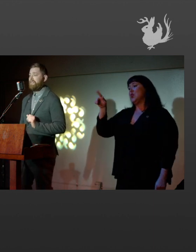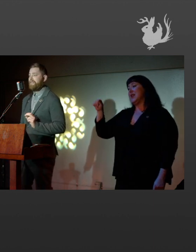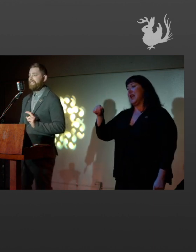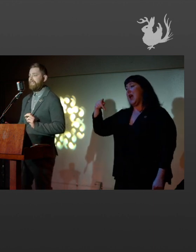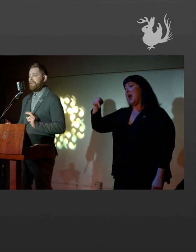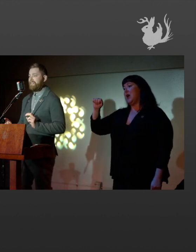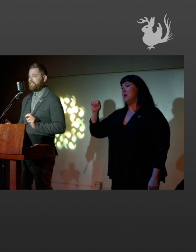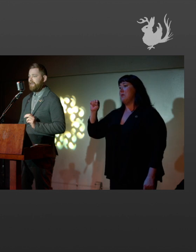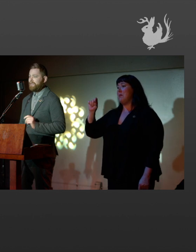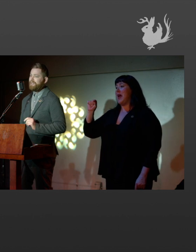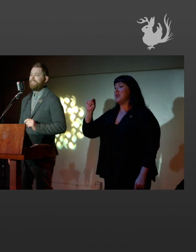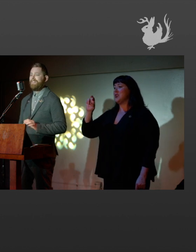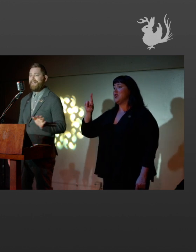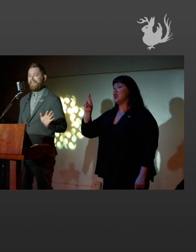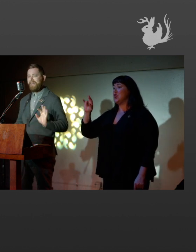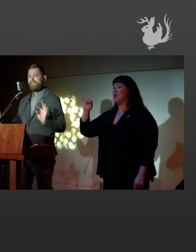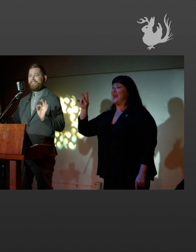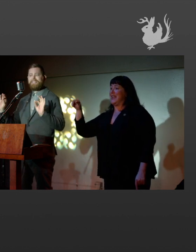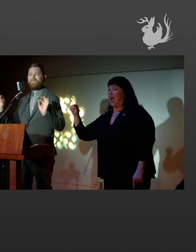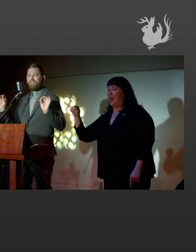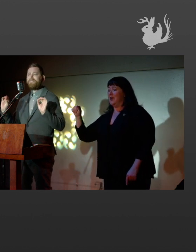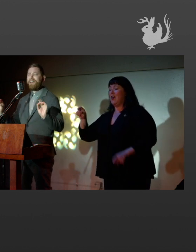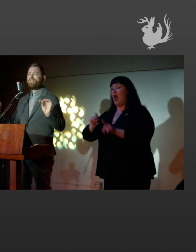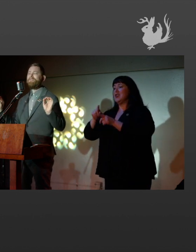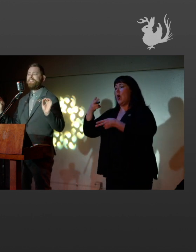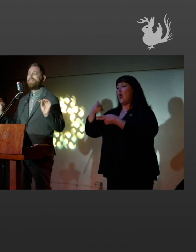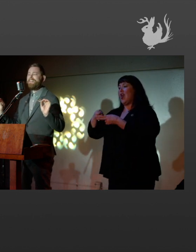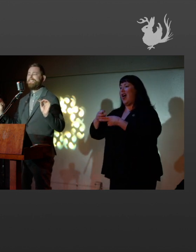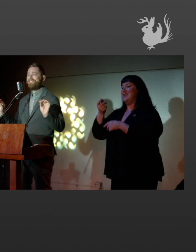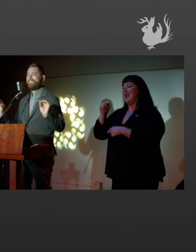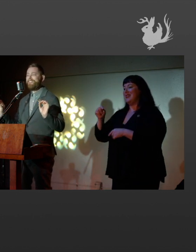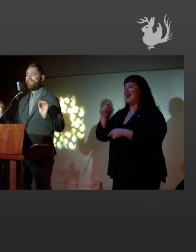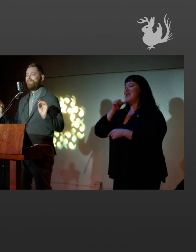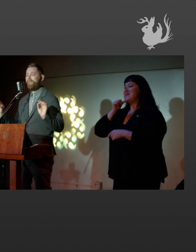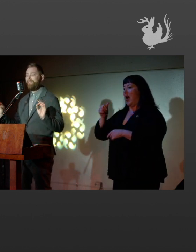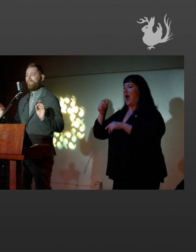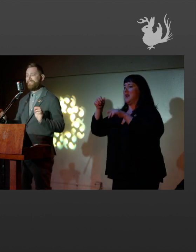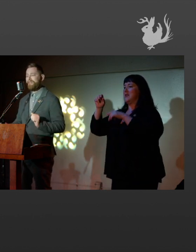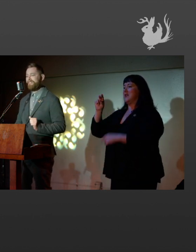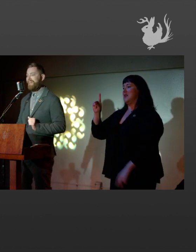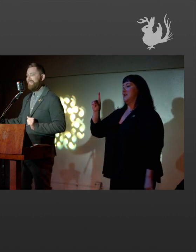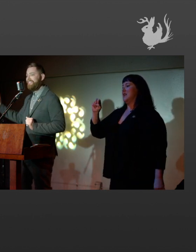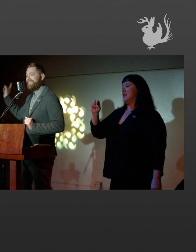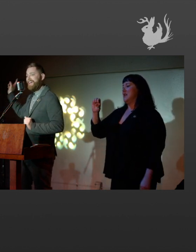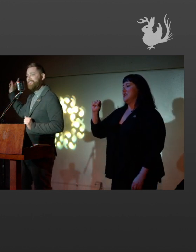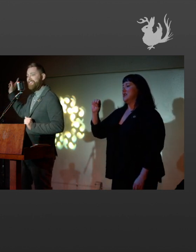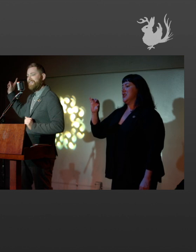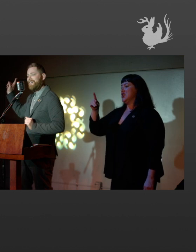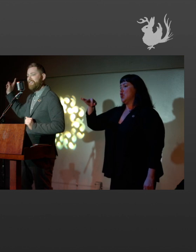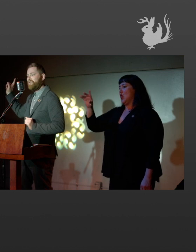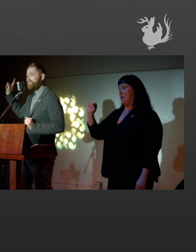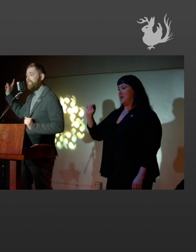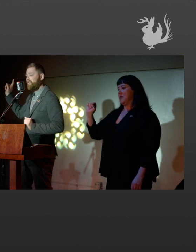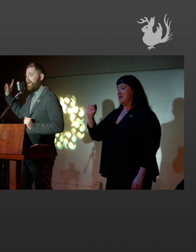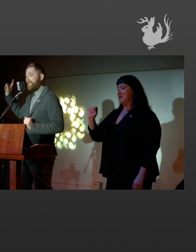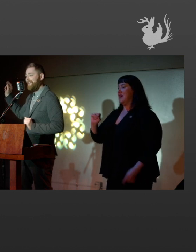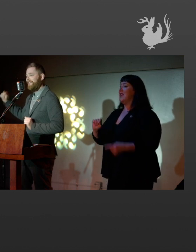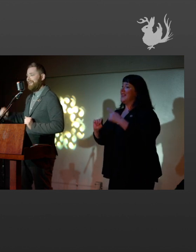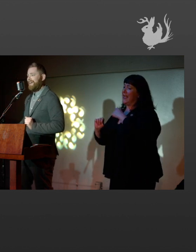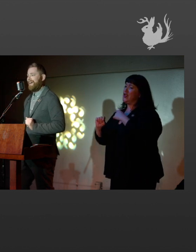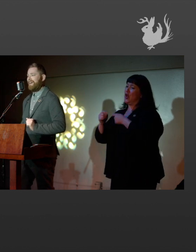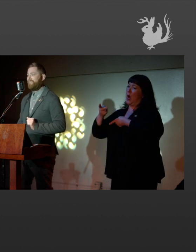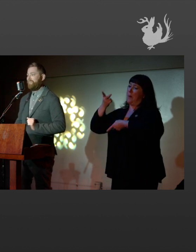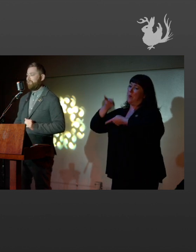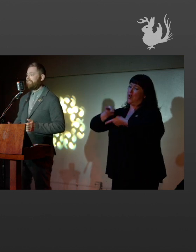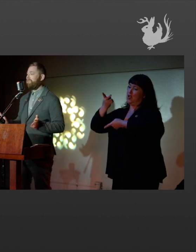otherwise known as the nondescript. And there's a lot of strange connections in this talk to our previous ones. This is actually her preserved body.